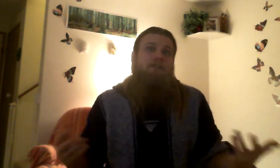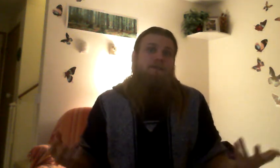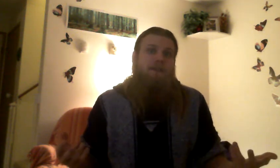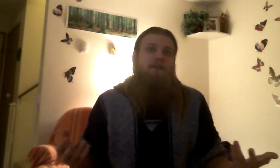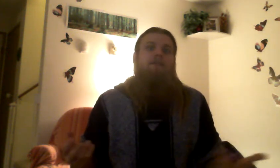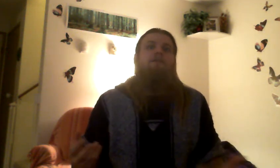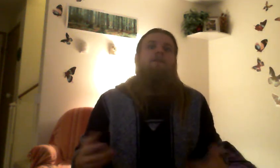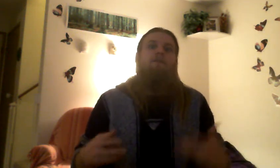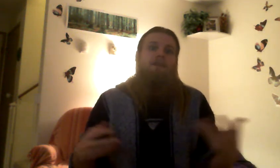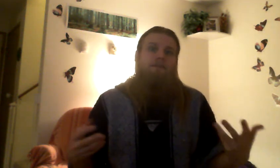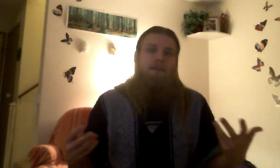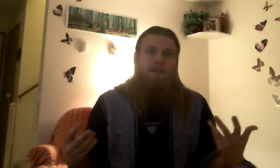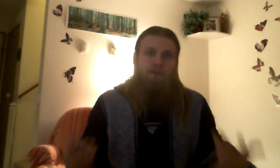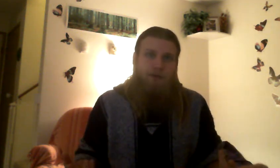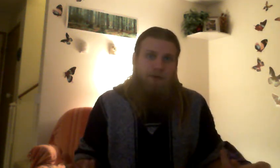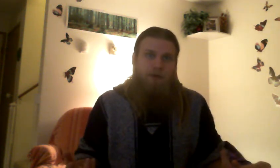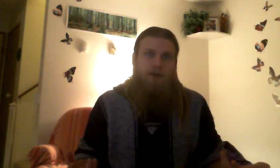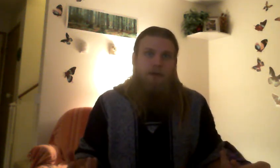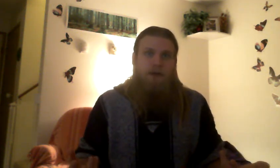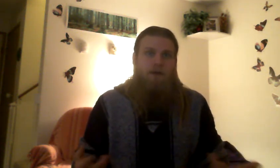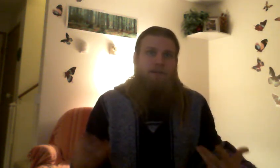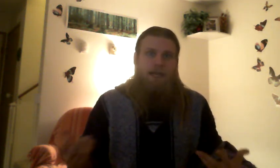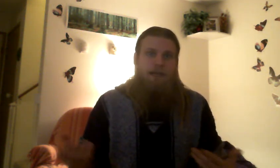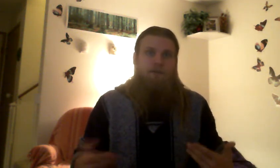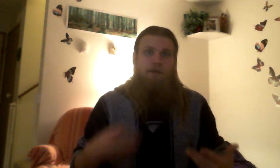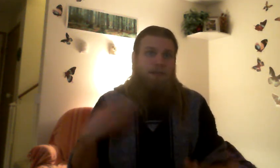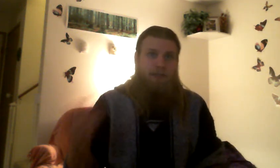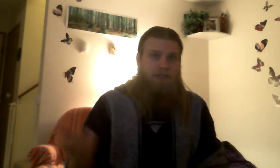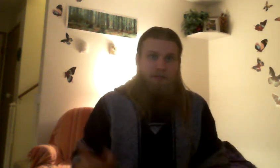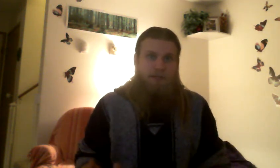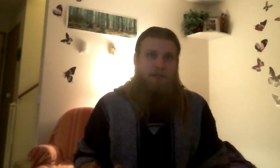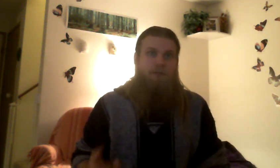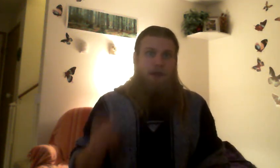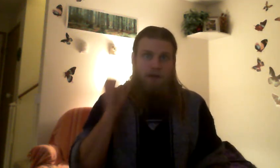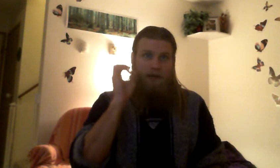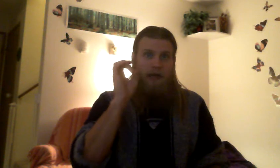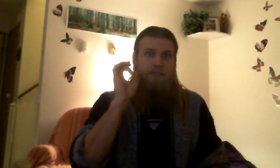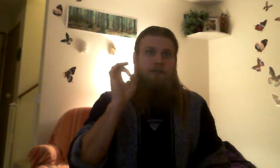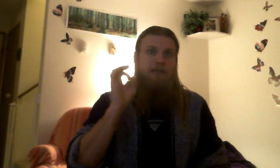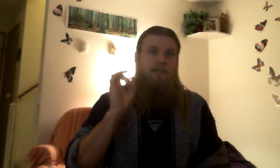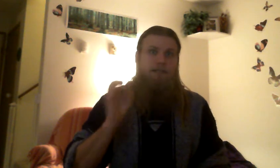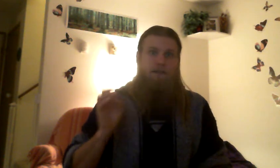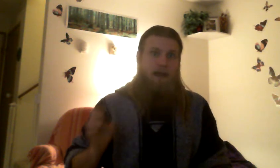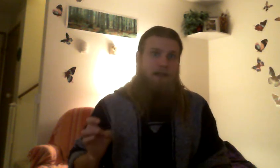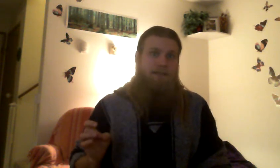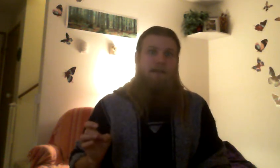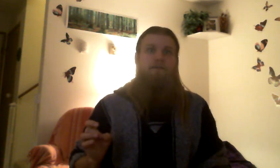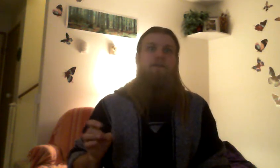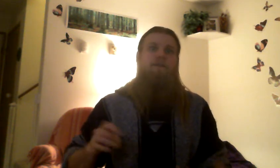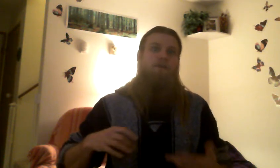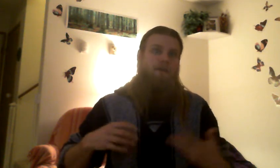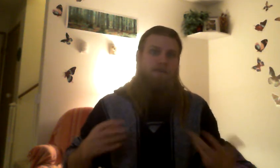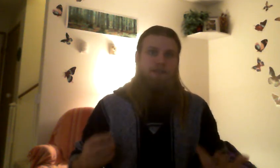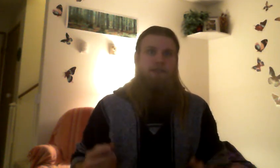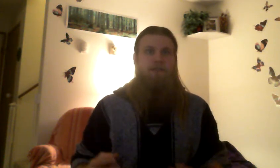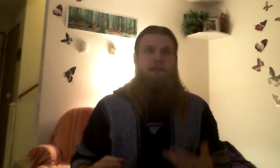watch TV and we work in front of a computer all day and we only look at a stream. We're not exercising our eyes enough and therefore our vision is